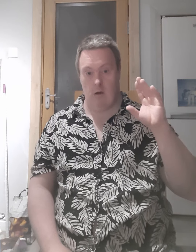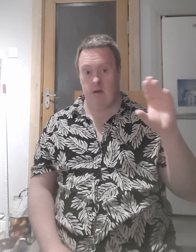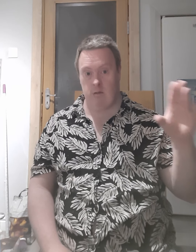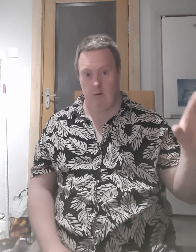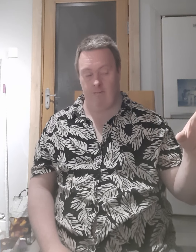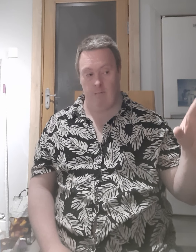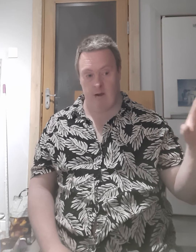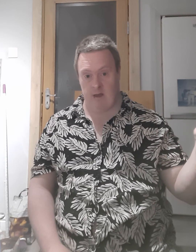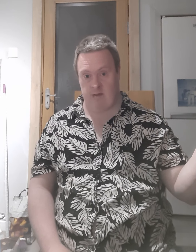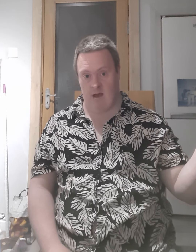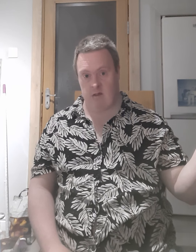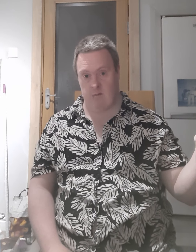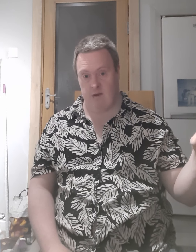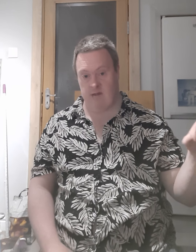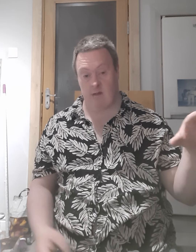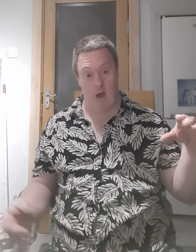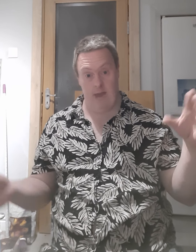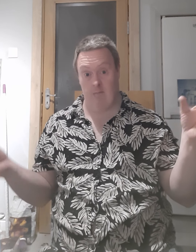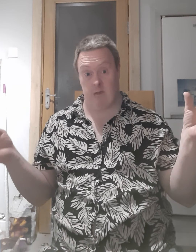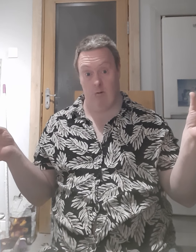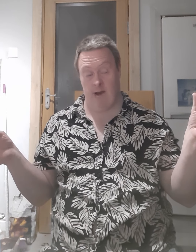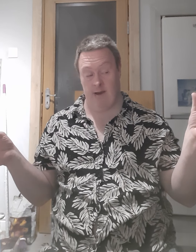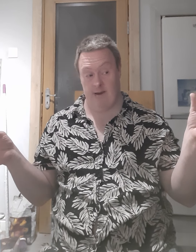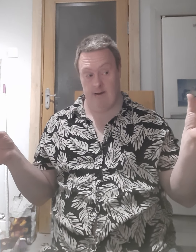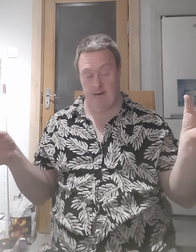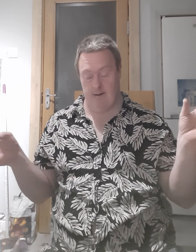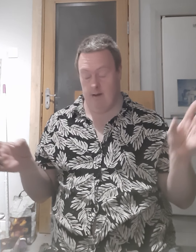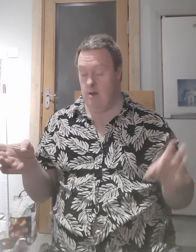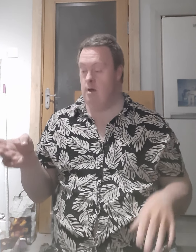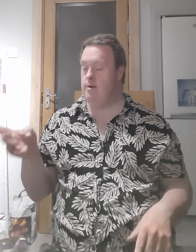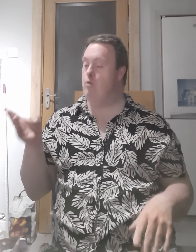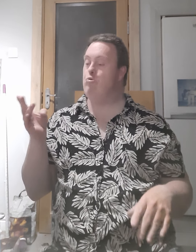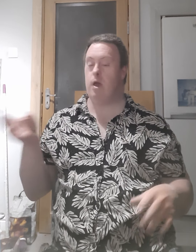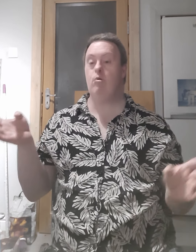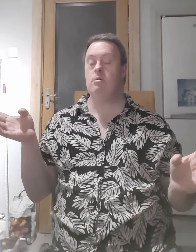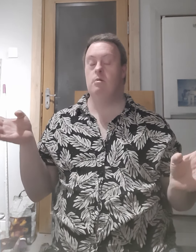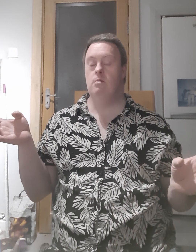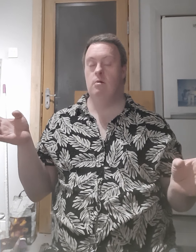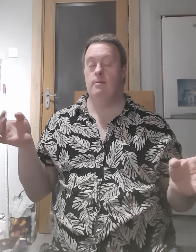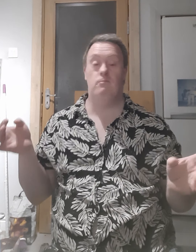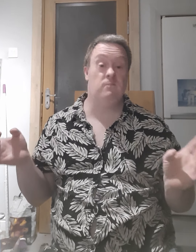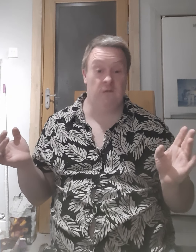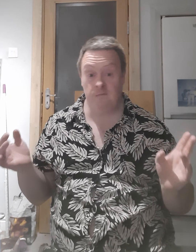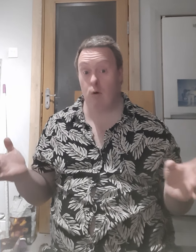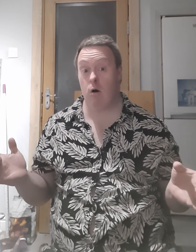So I can do it for Michael Jackson's piece, I am doing it. You know, real, number four.